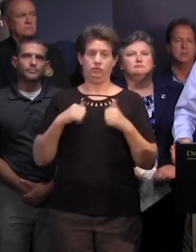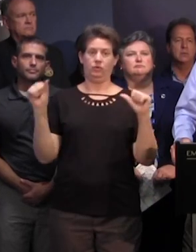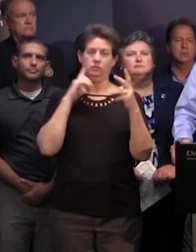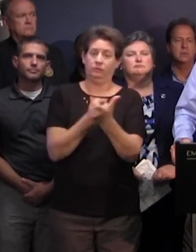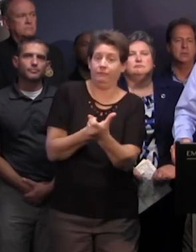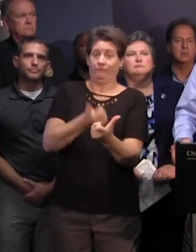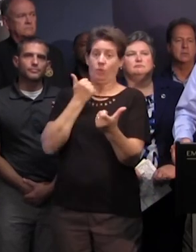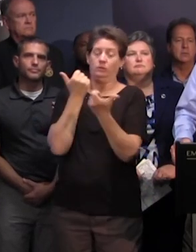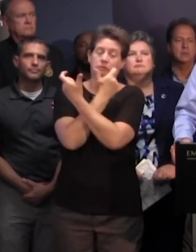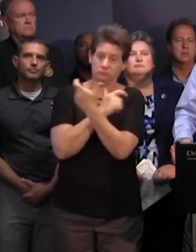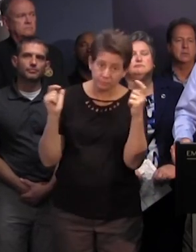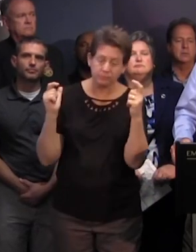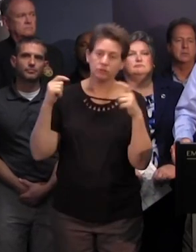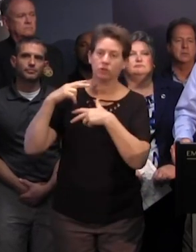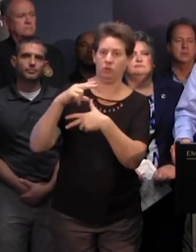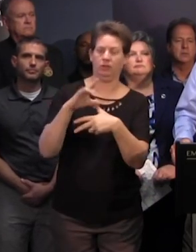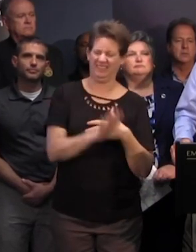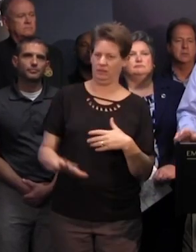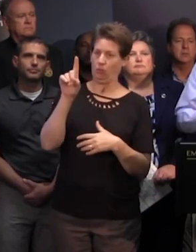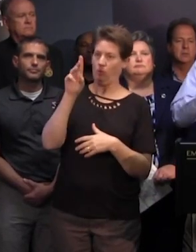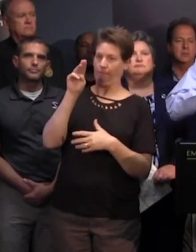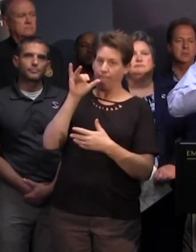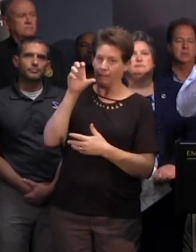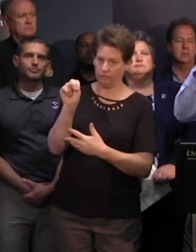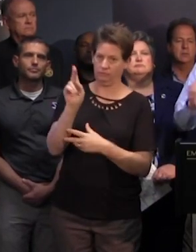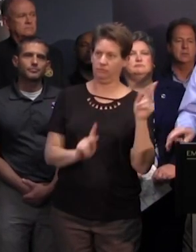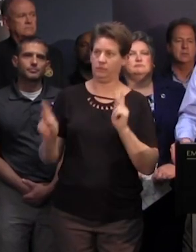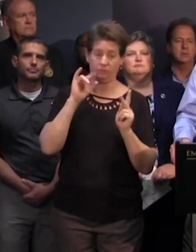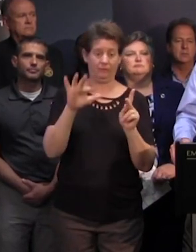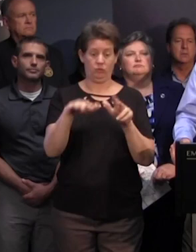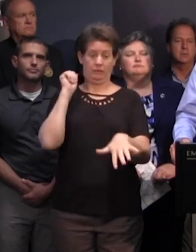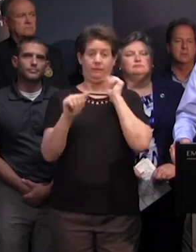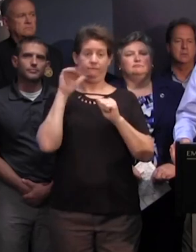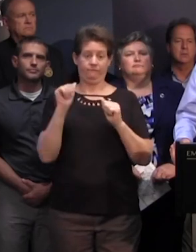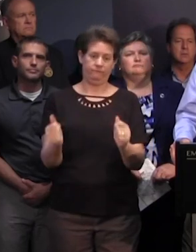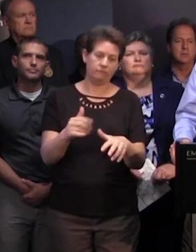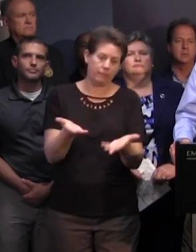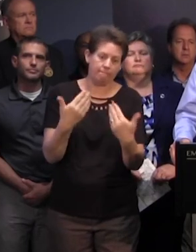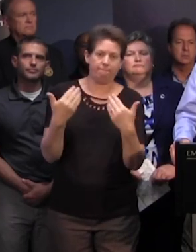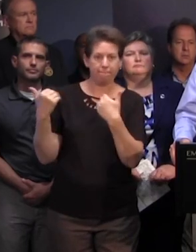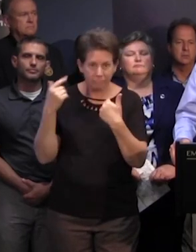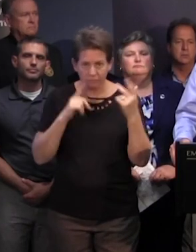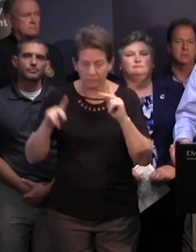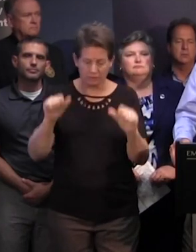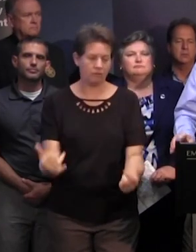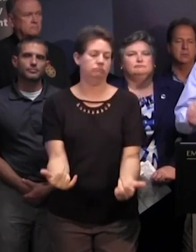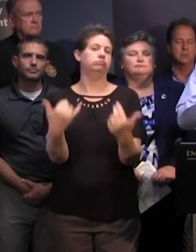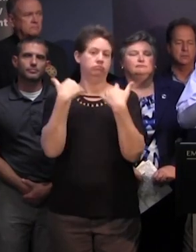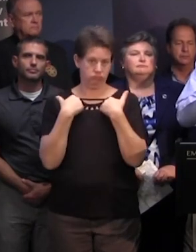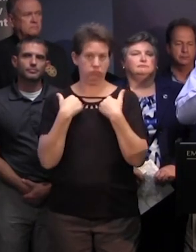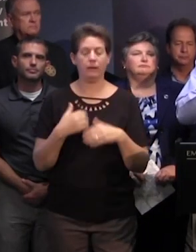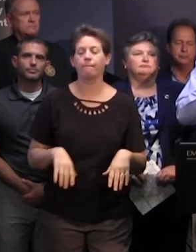big hurricane about a million people so we have to have to clear the roads and get people out of the way so these can come through